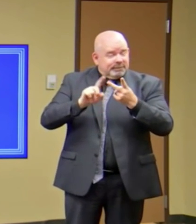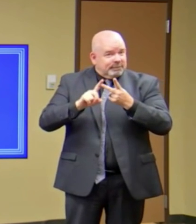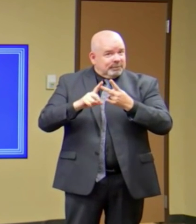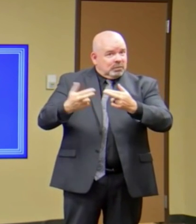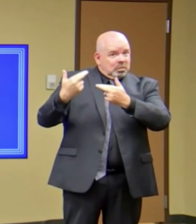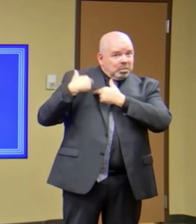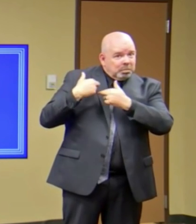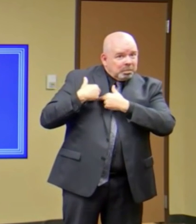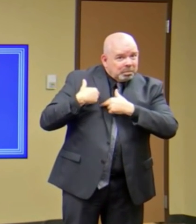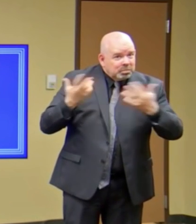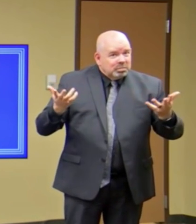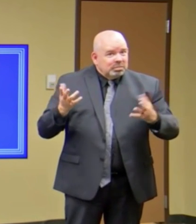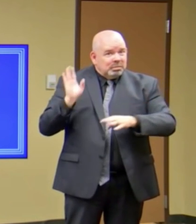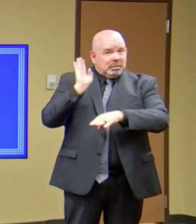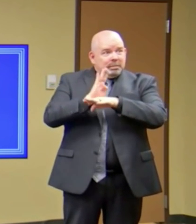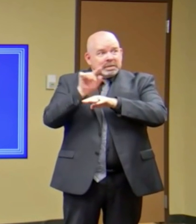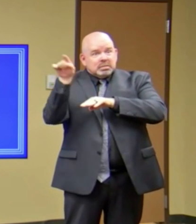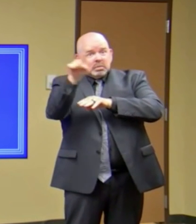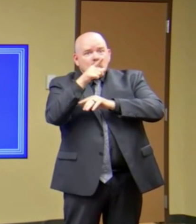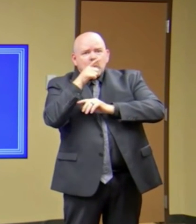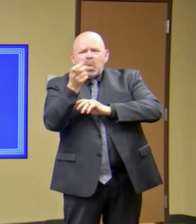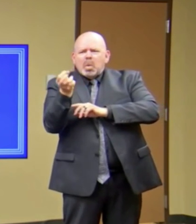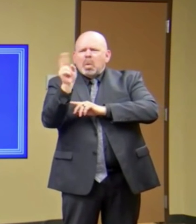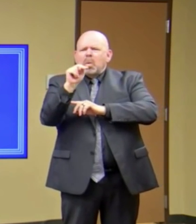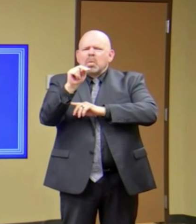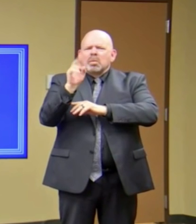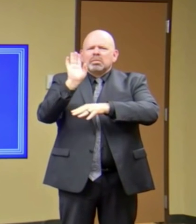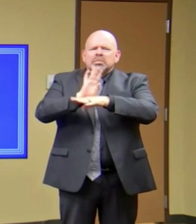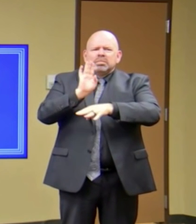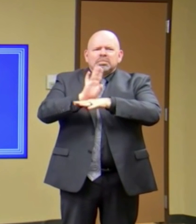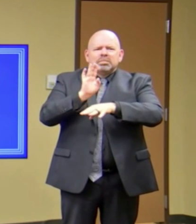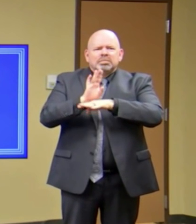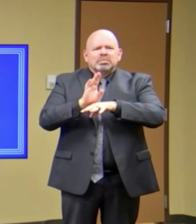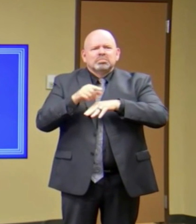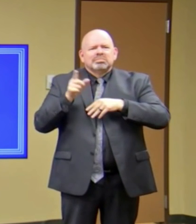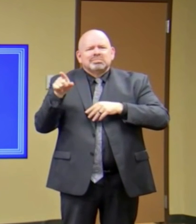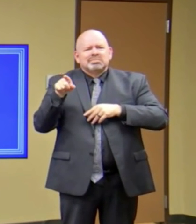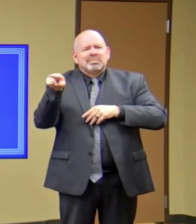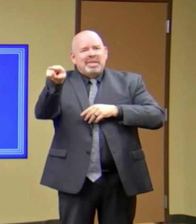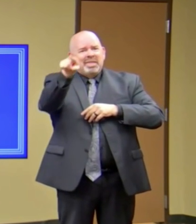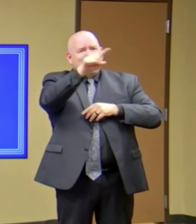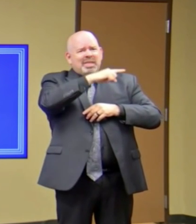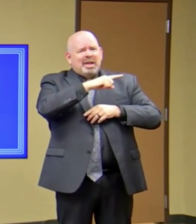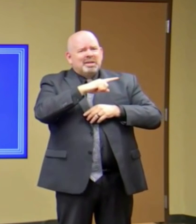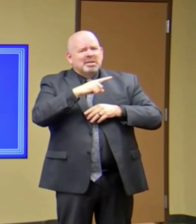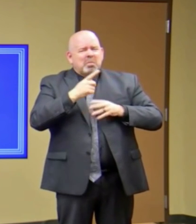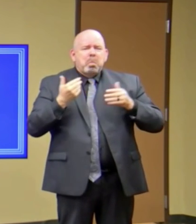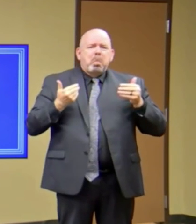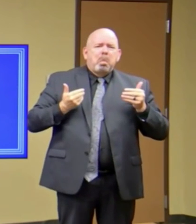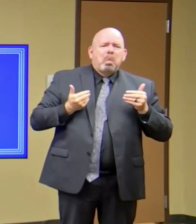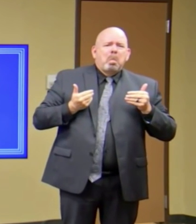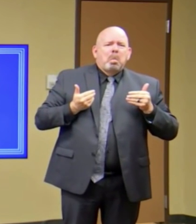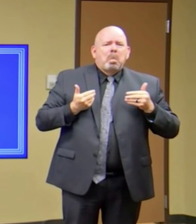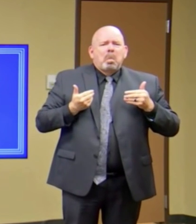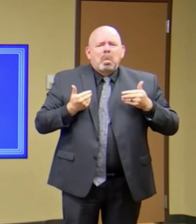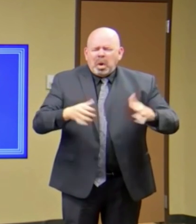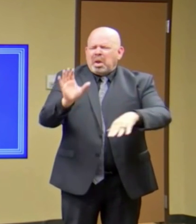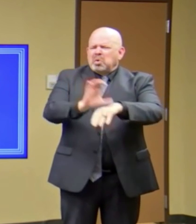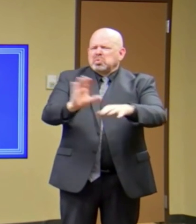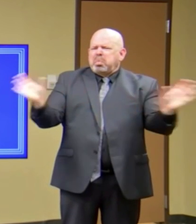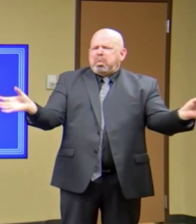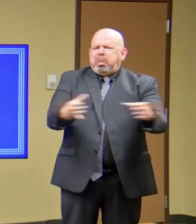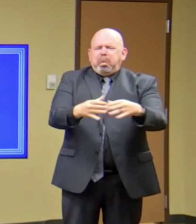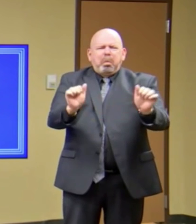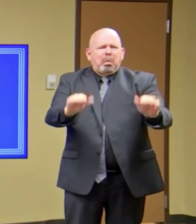what you saw last week with houses of worship, where the CDC says in places of substantial community spread, you